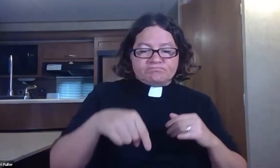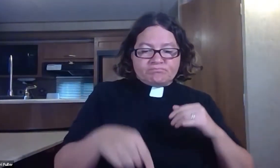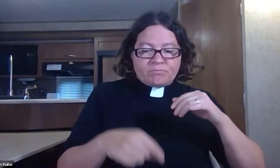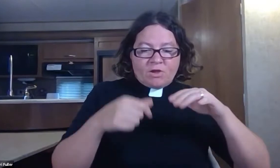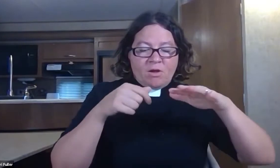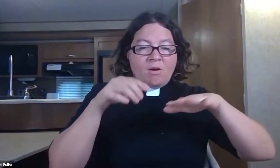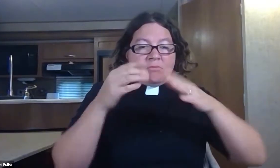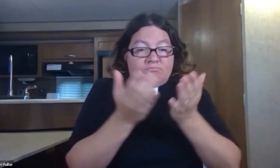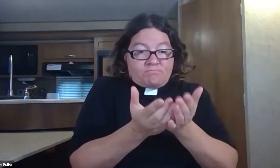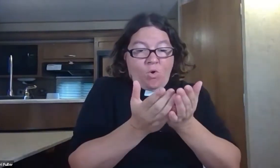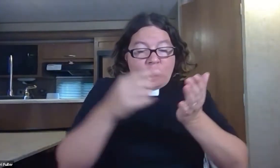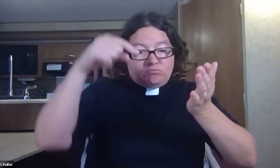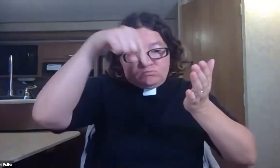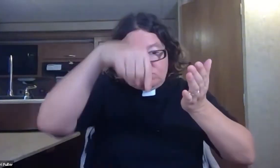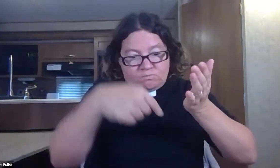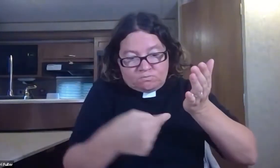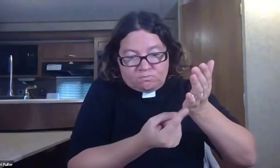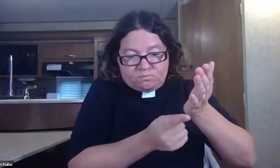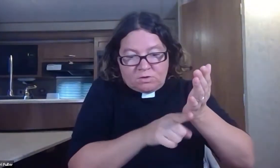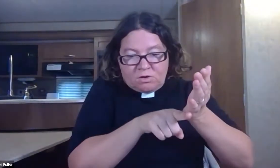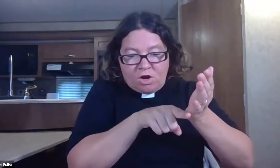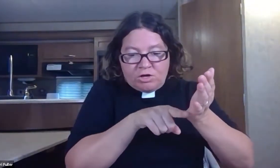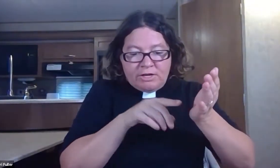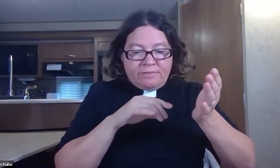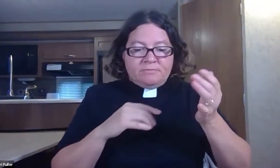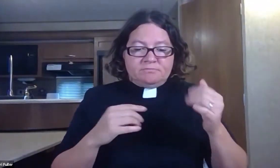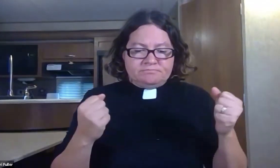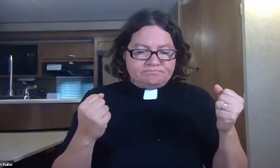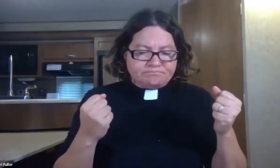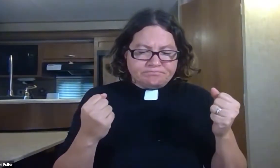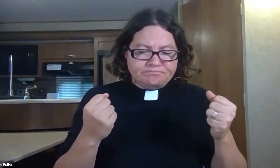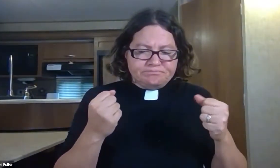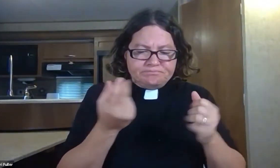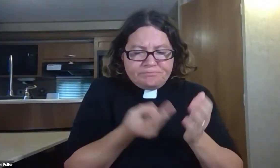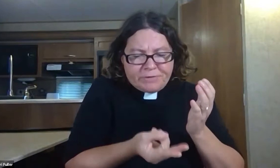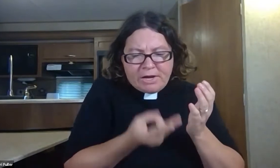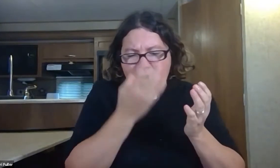Now Jonah had gone below deck to lie down and was in a deep sleep.